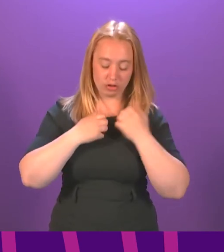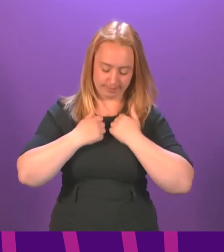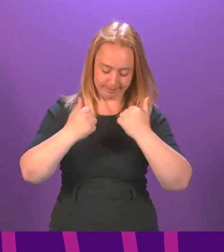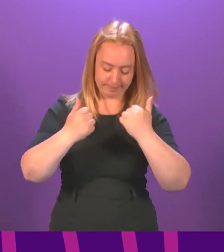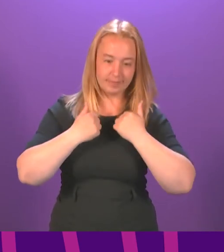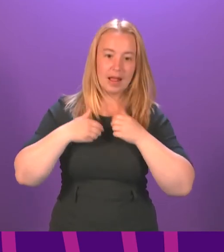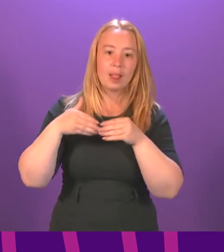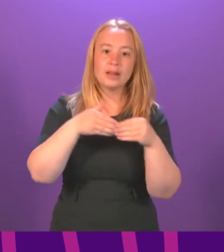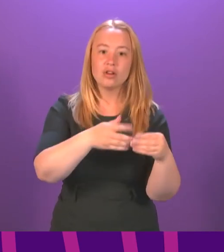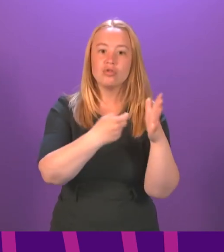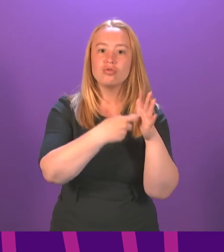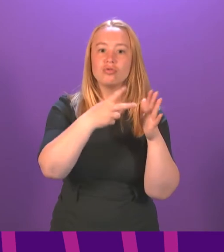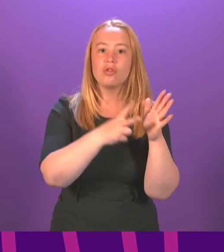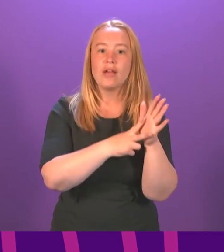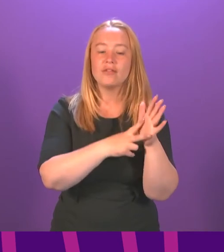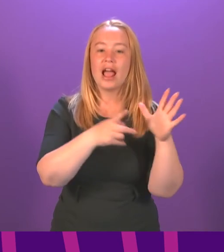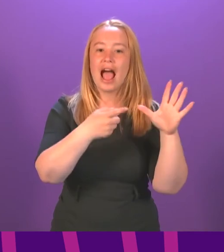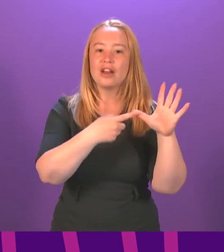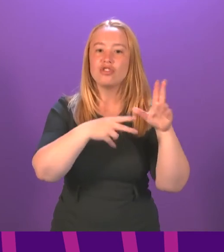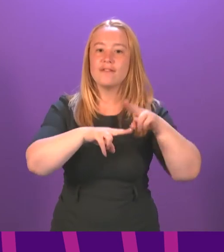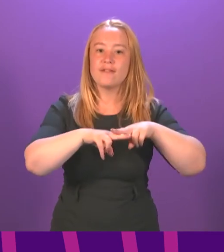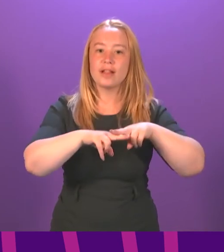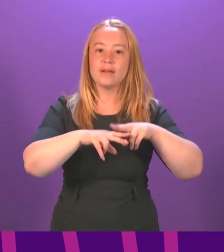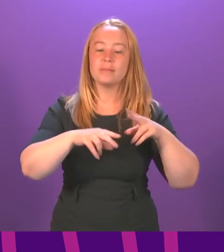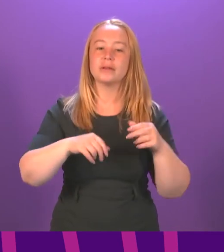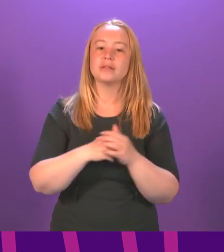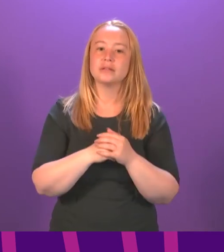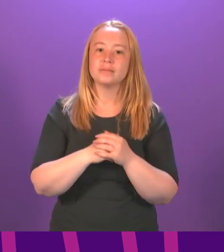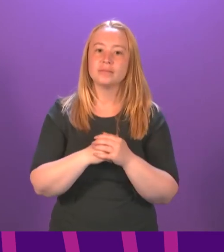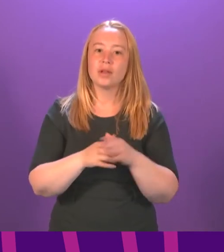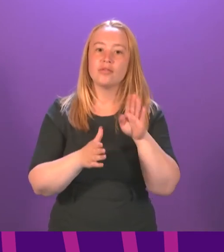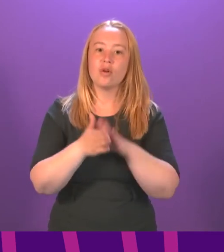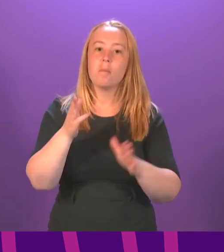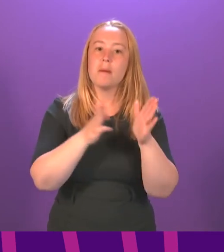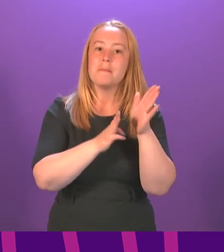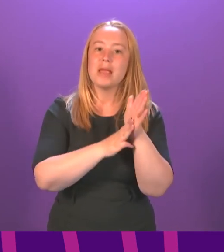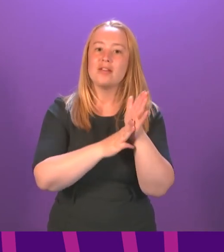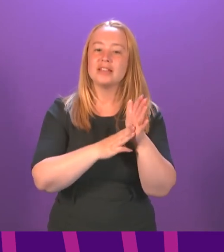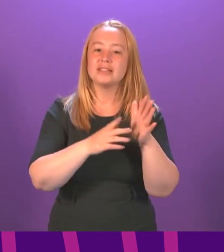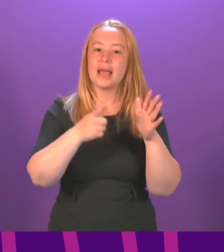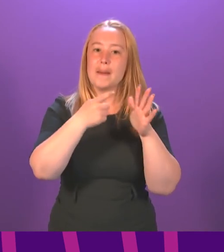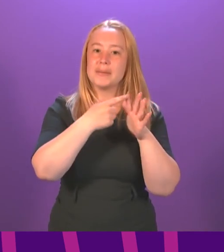leader today is Reverend Andy Philip, chaplain, St Mary's Episcopal Cathedral, Edinburgh.